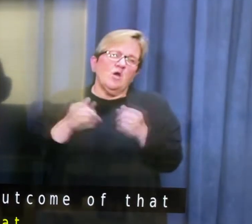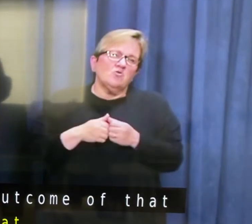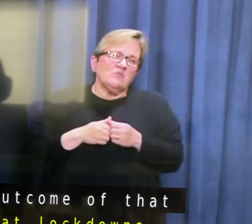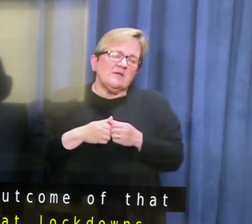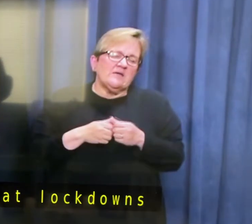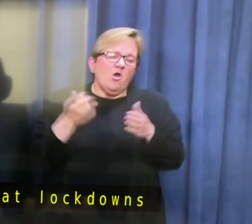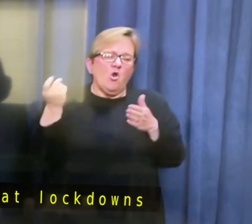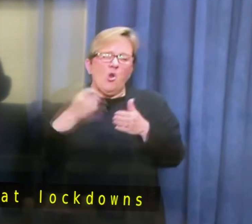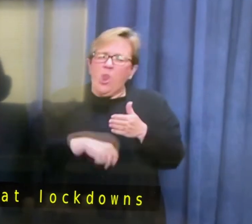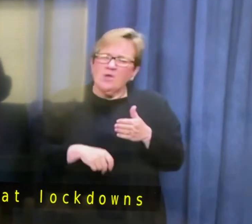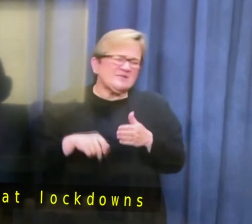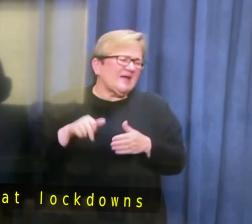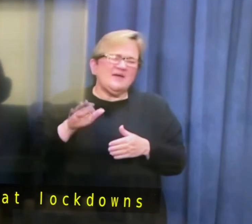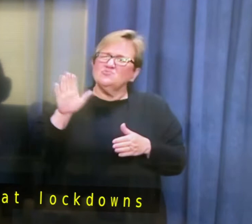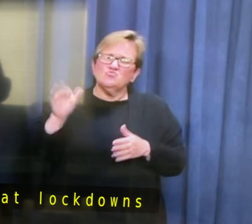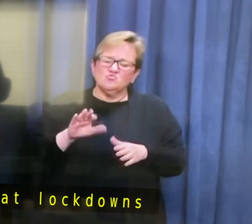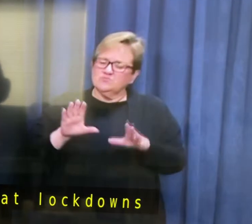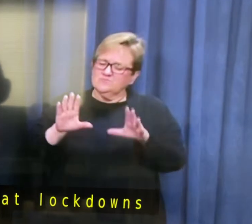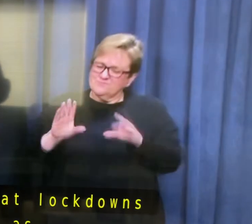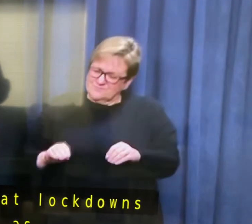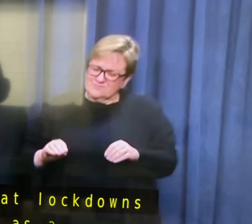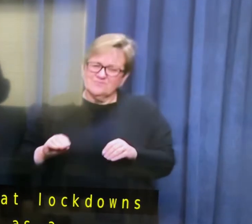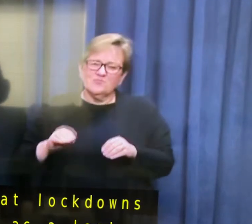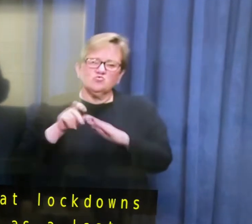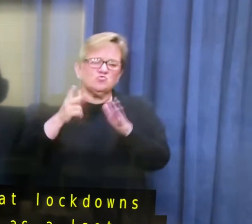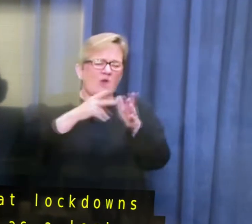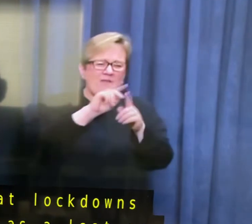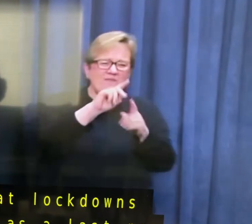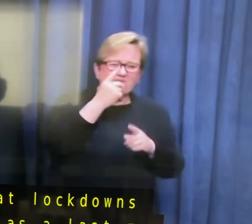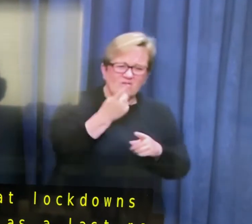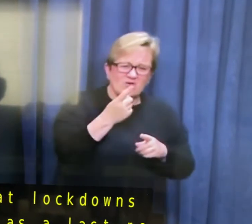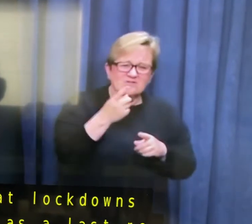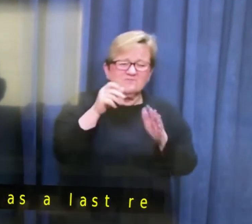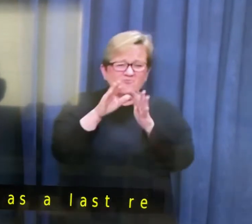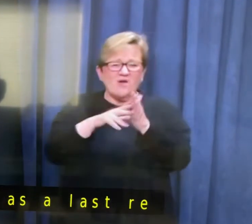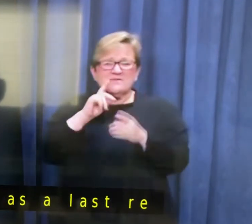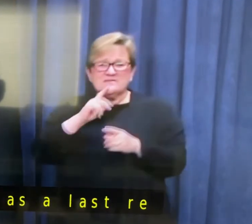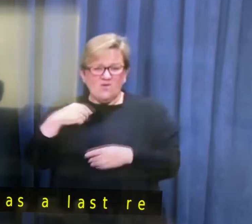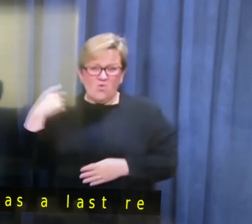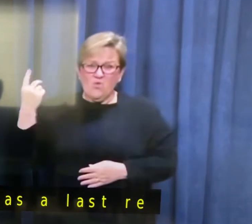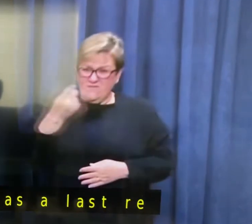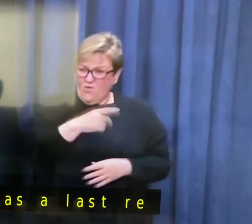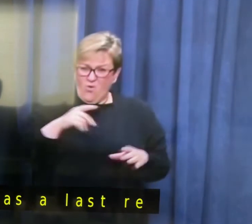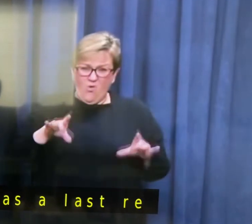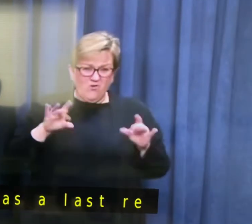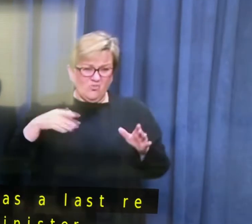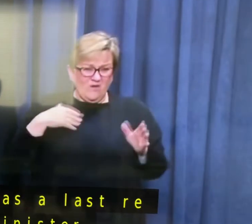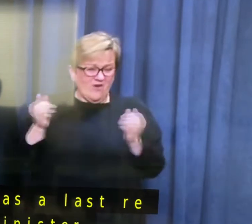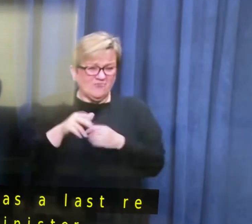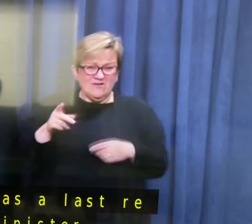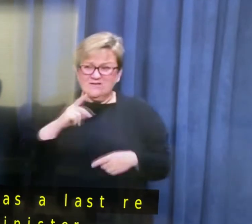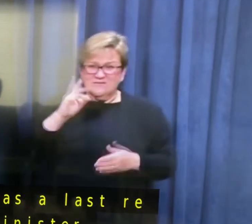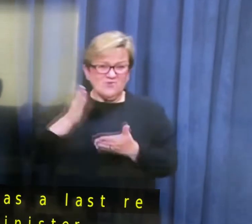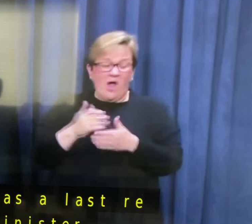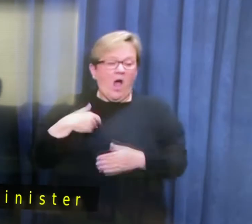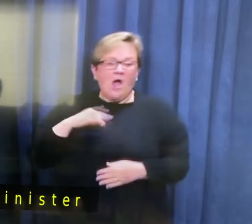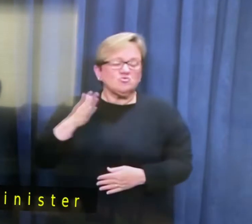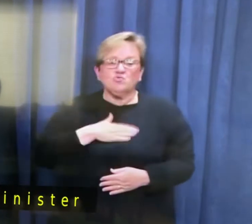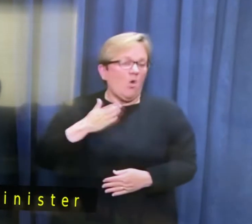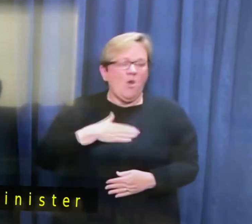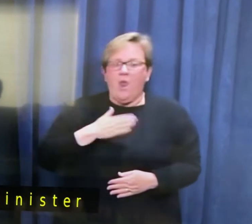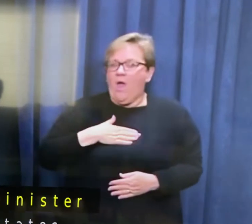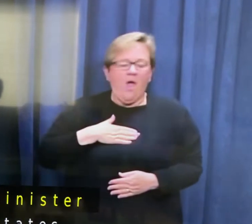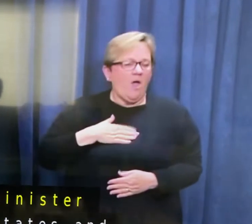the Prime Minister suggested? Yeah all the states and territories agree to that and of course to be honest with you I don't like